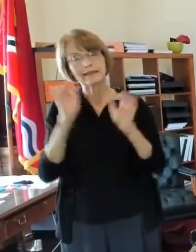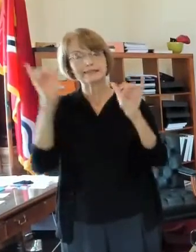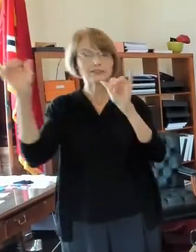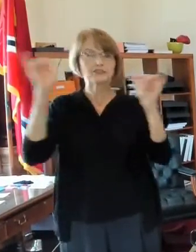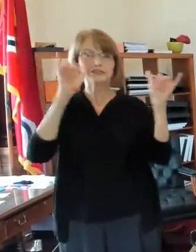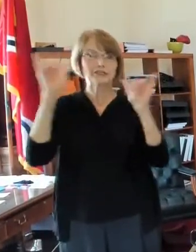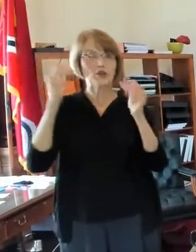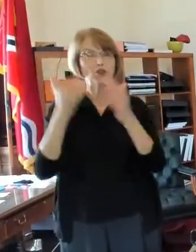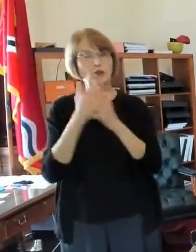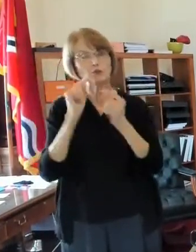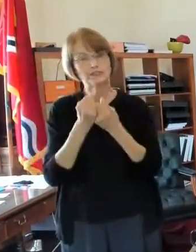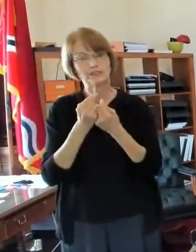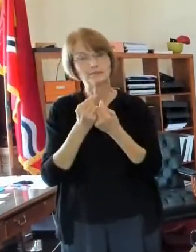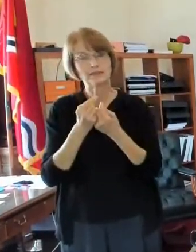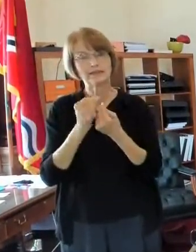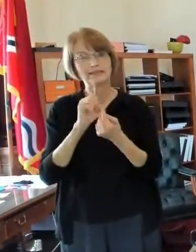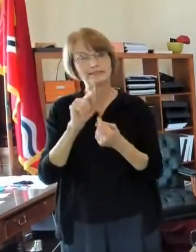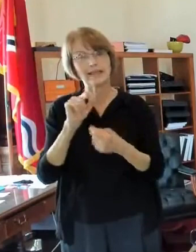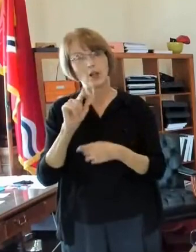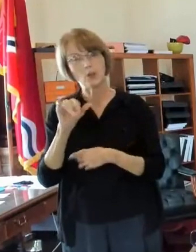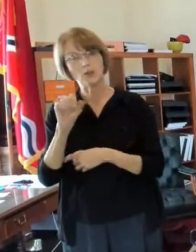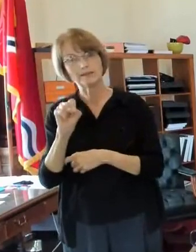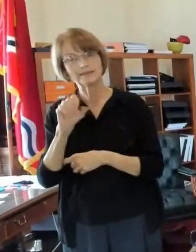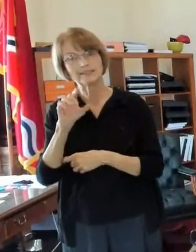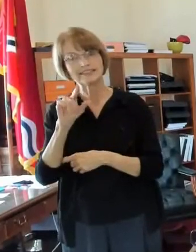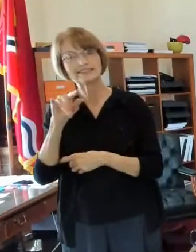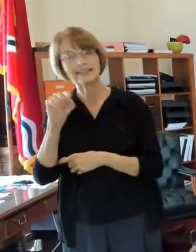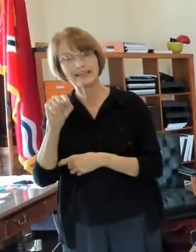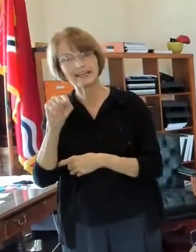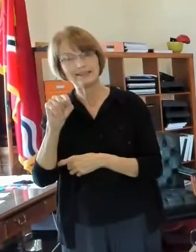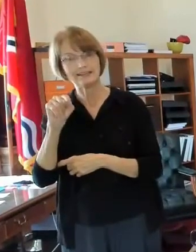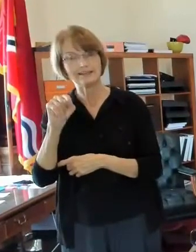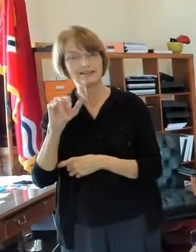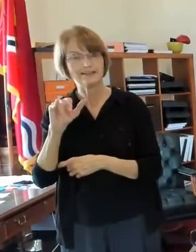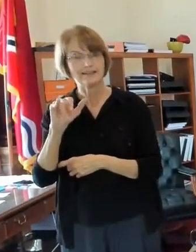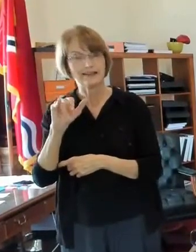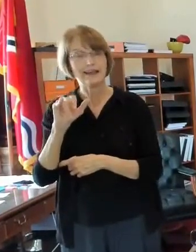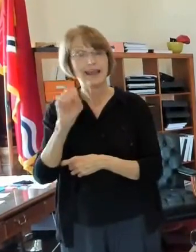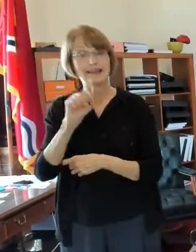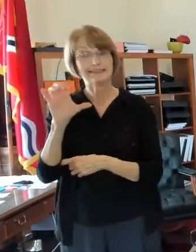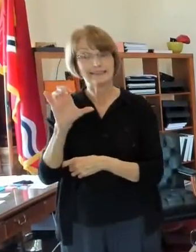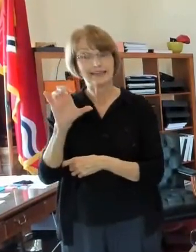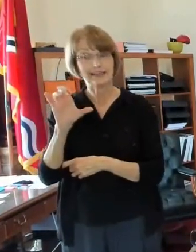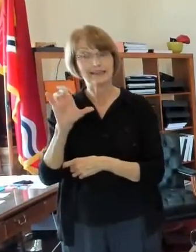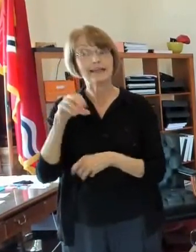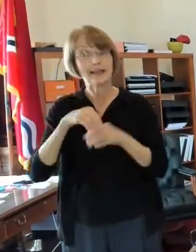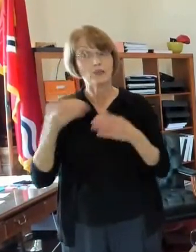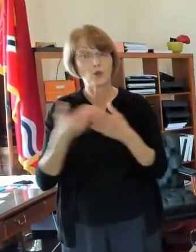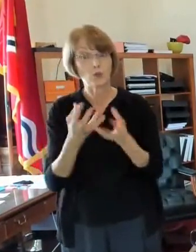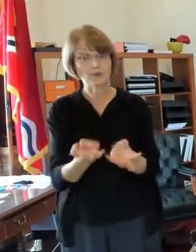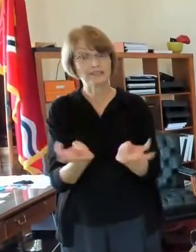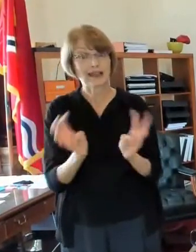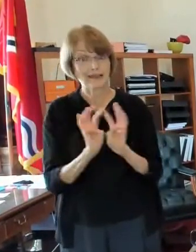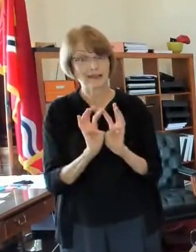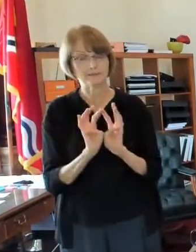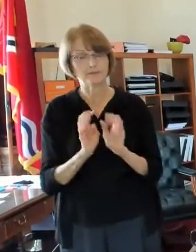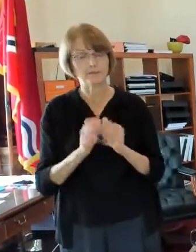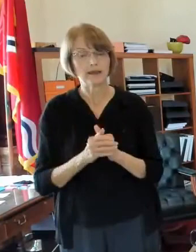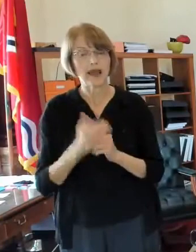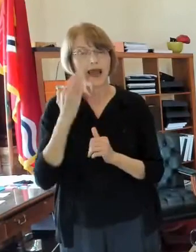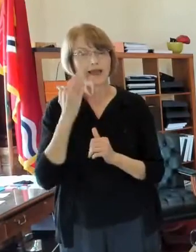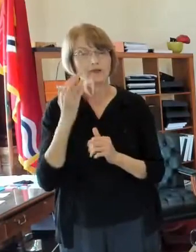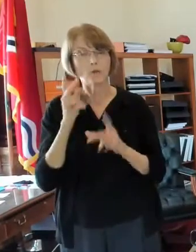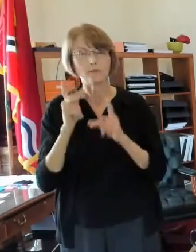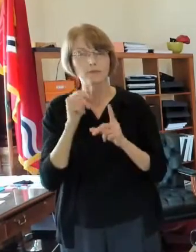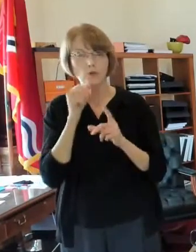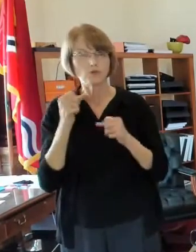st louis city sc and uh cheer on our new team in the new stadium which if you have i know everybody